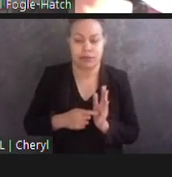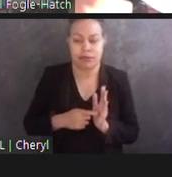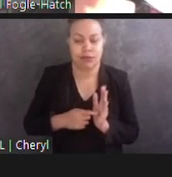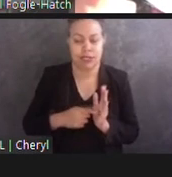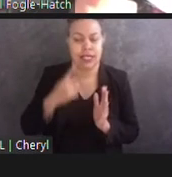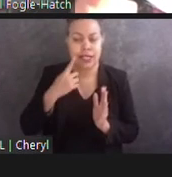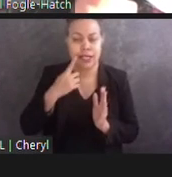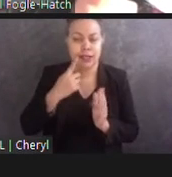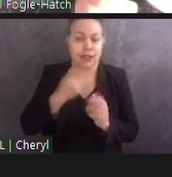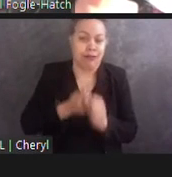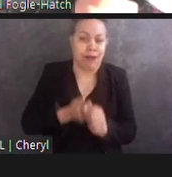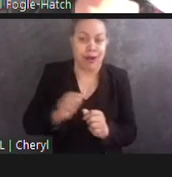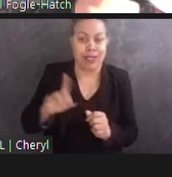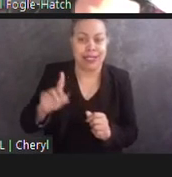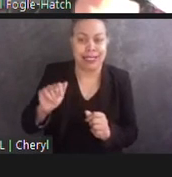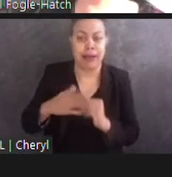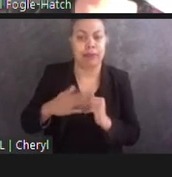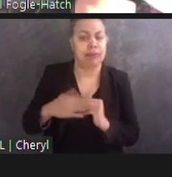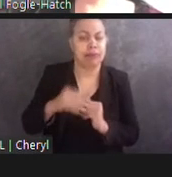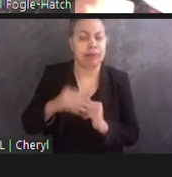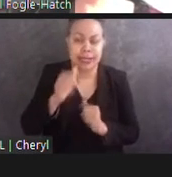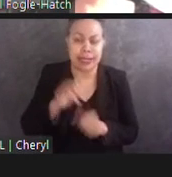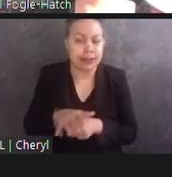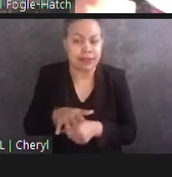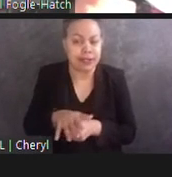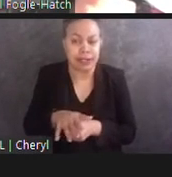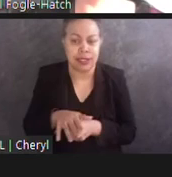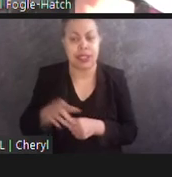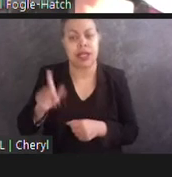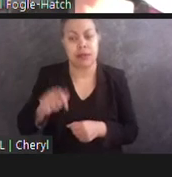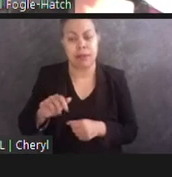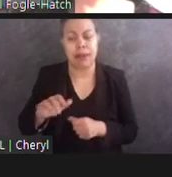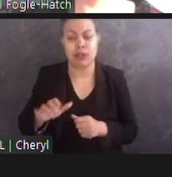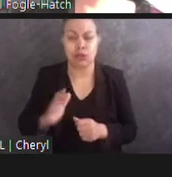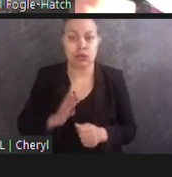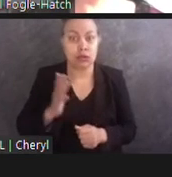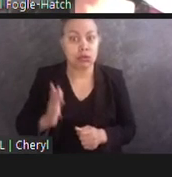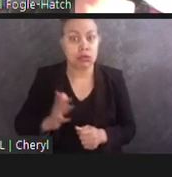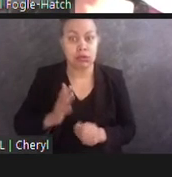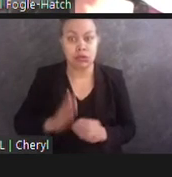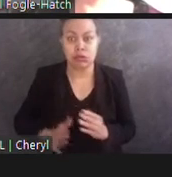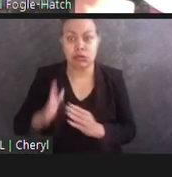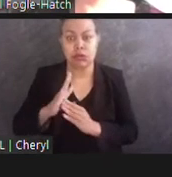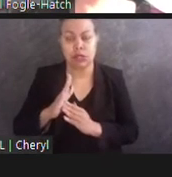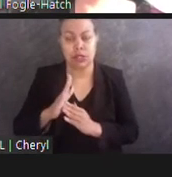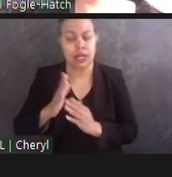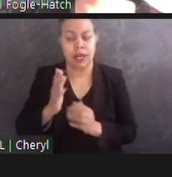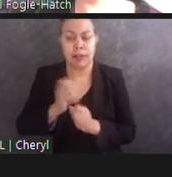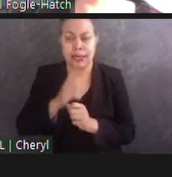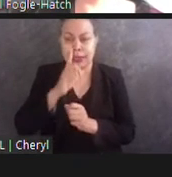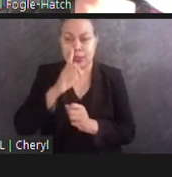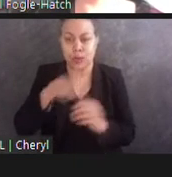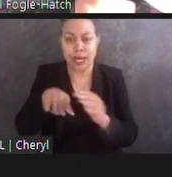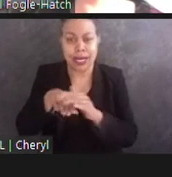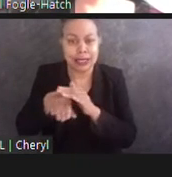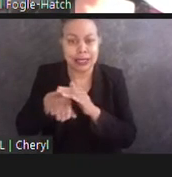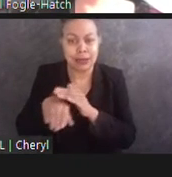Disabilities Act. But to do state of the art, to make accessibility at the FDR Memorial the